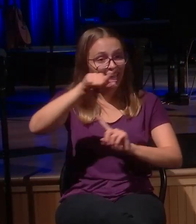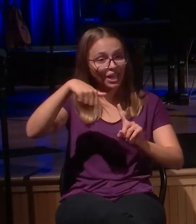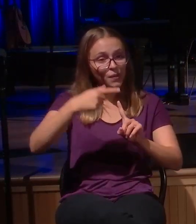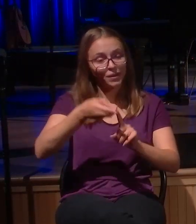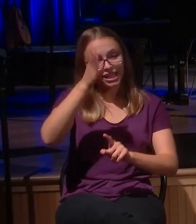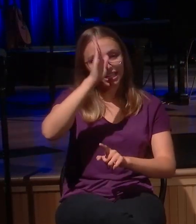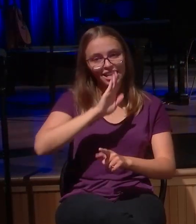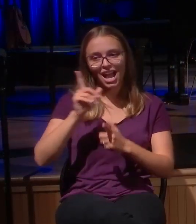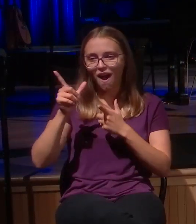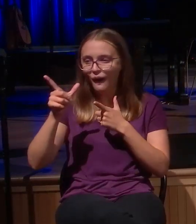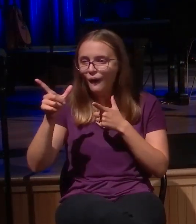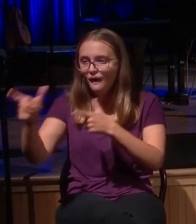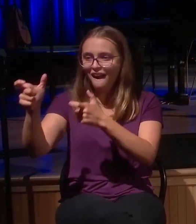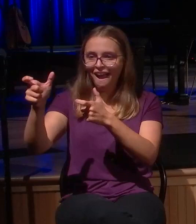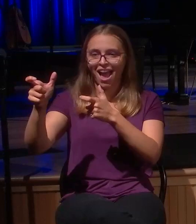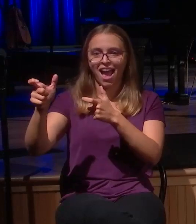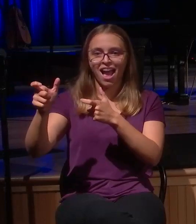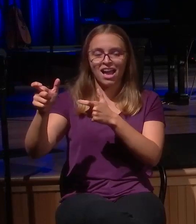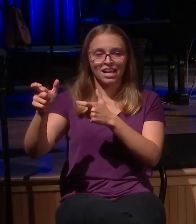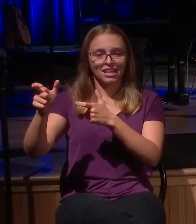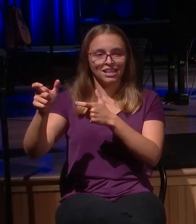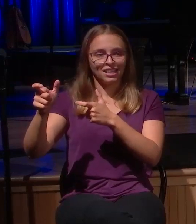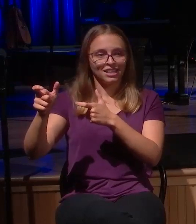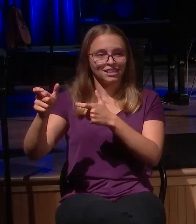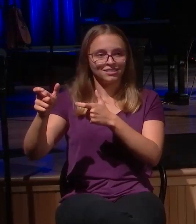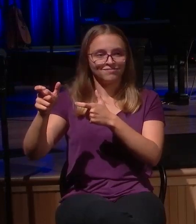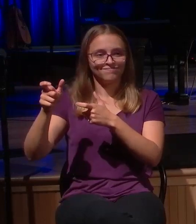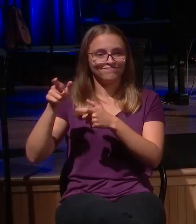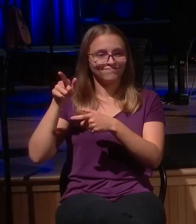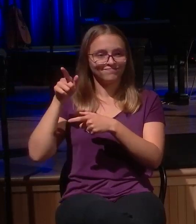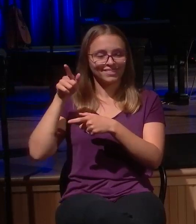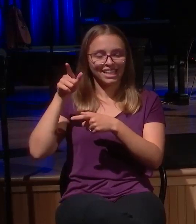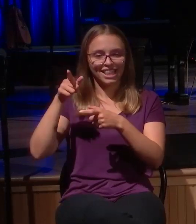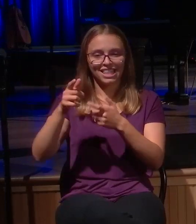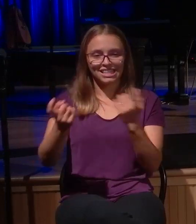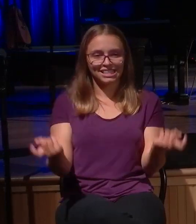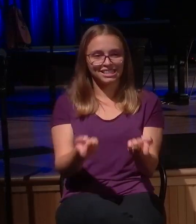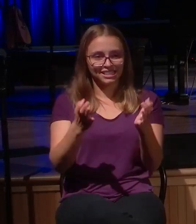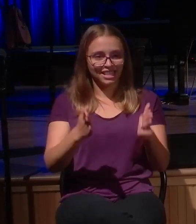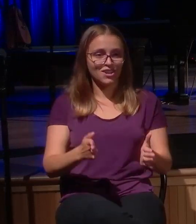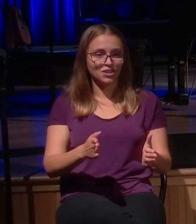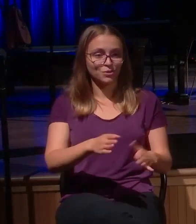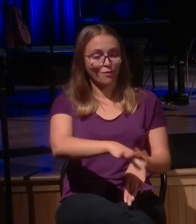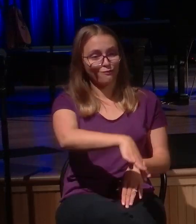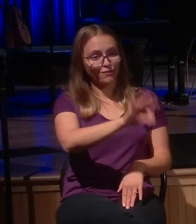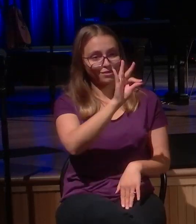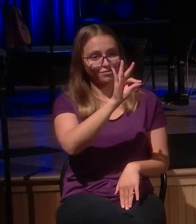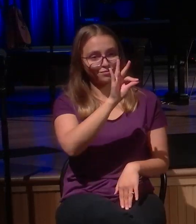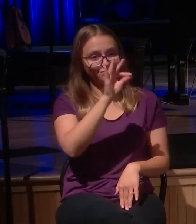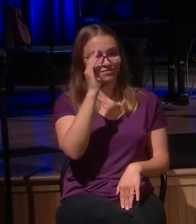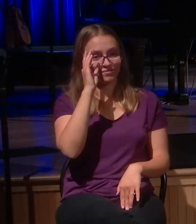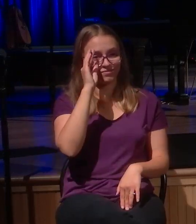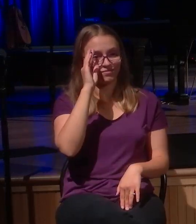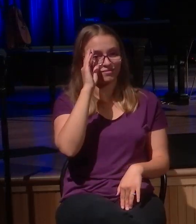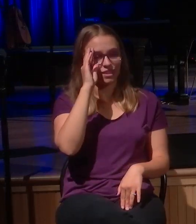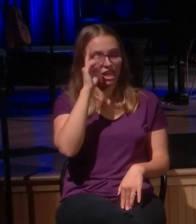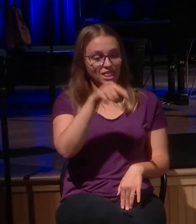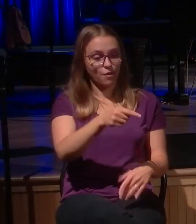sinners, lost. The direction of prodigals, they're lost and wayward. They're straying until they're in utter ruin. They come to their senses. What's the